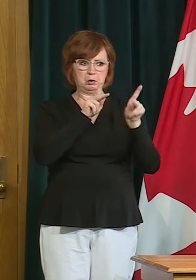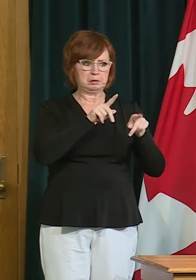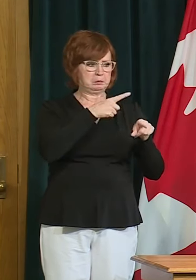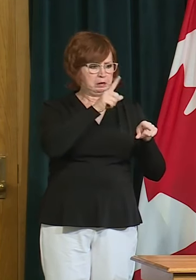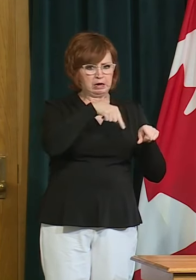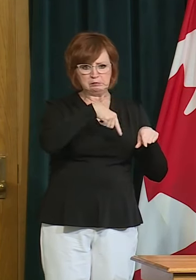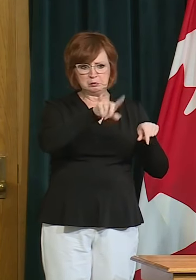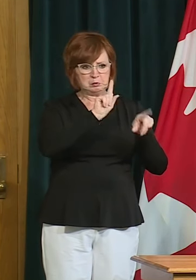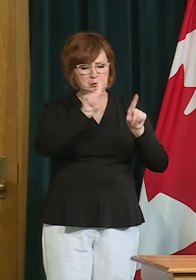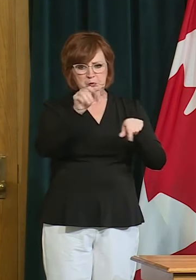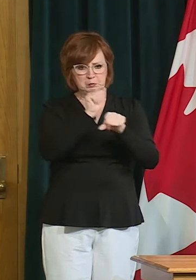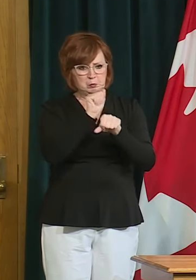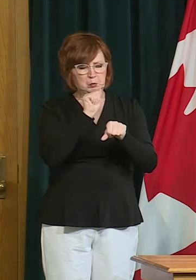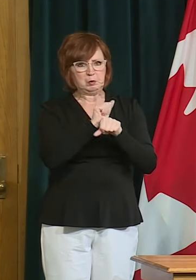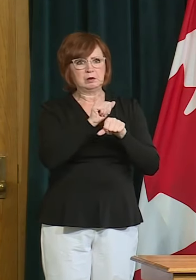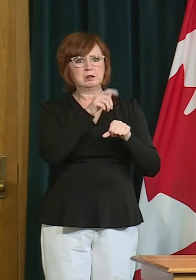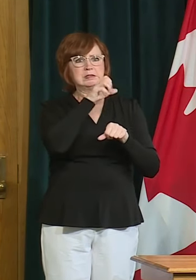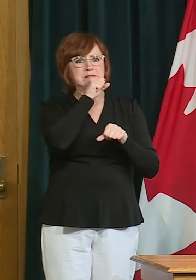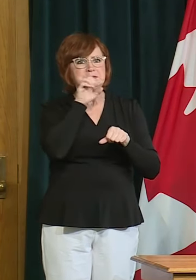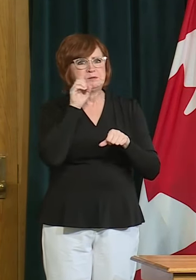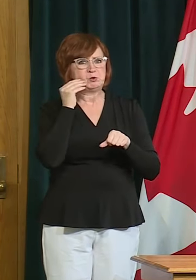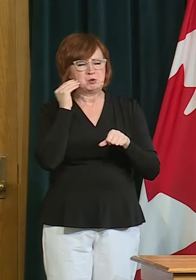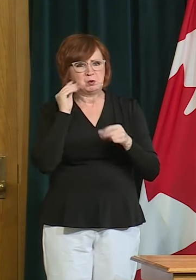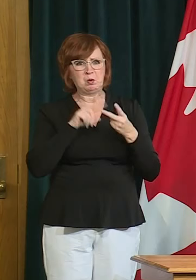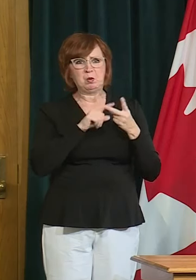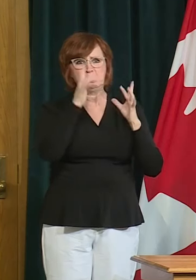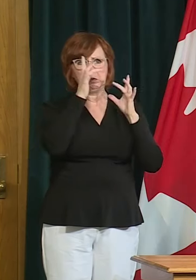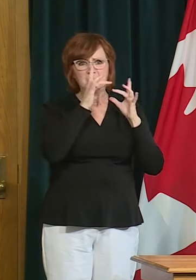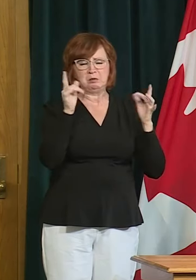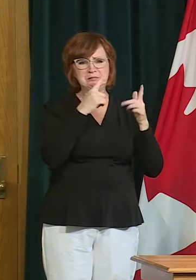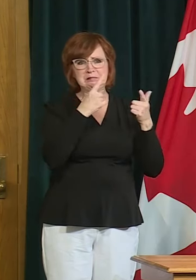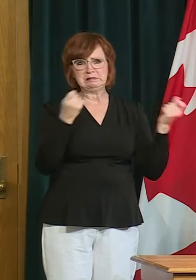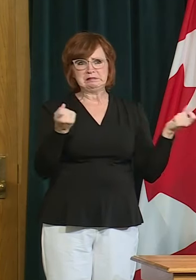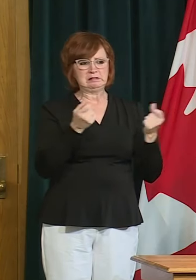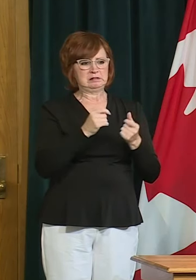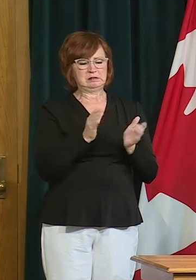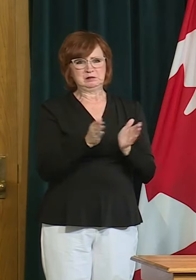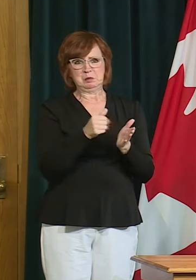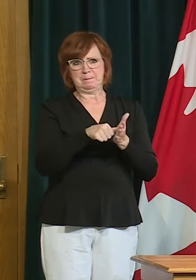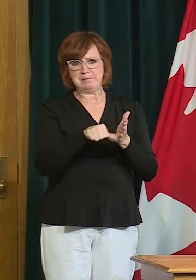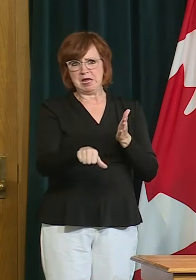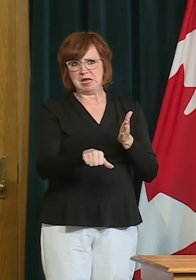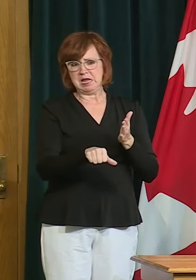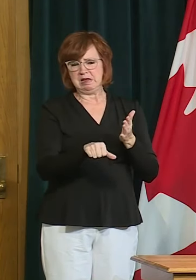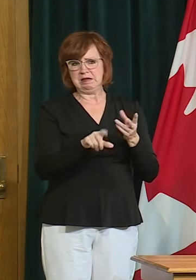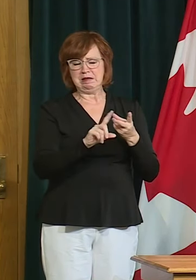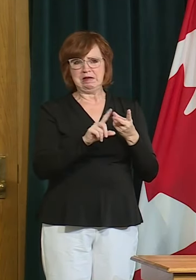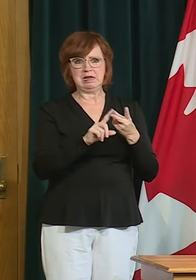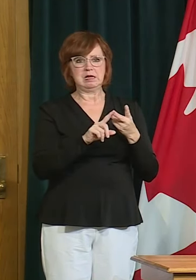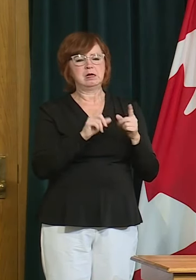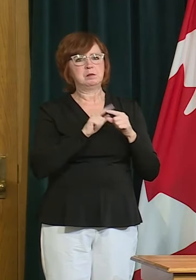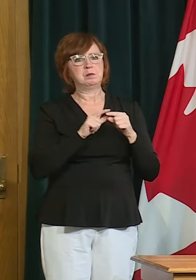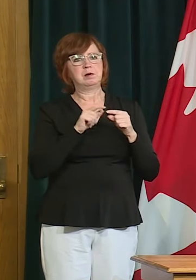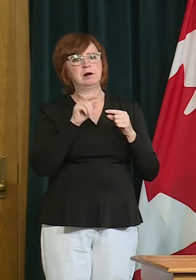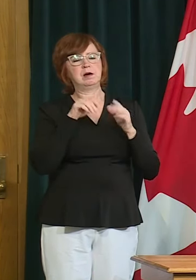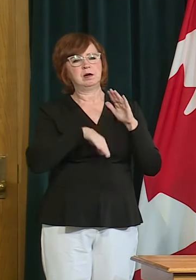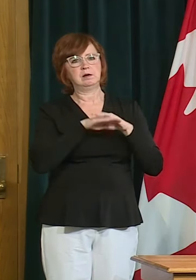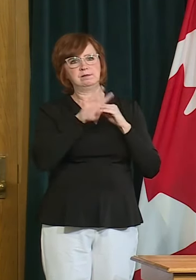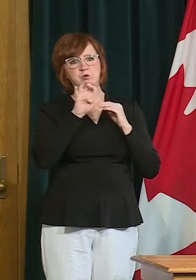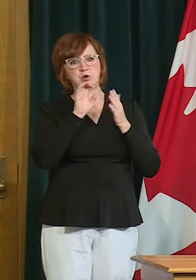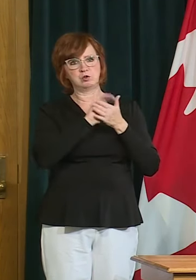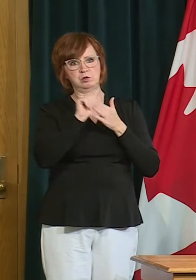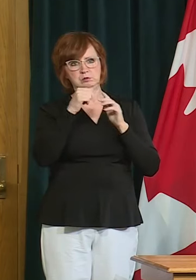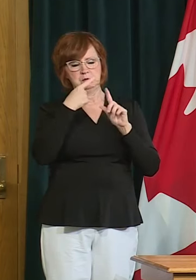wage top-up for up to four months that is already being provided to many lower paid employees in seniors care homes, in personal care